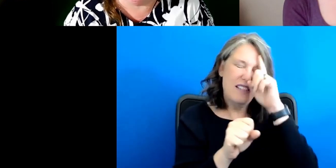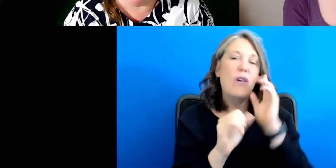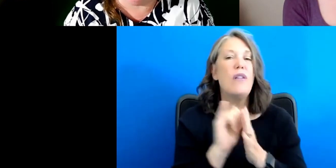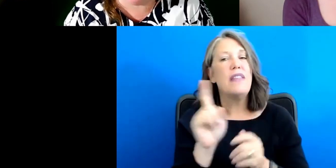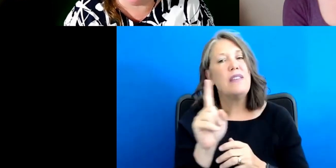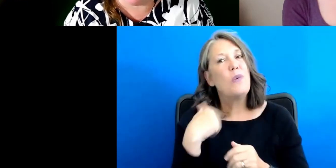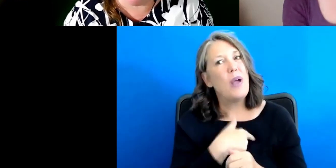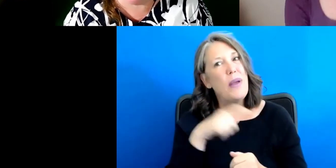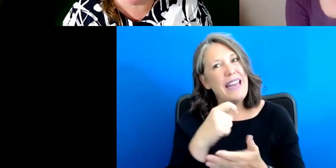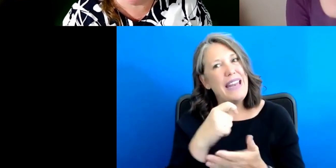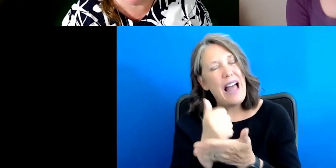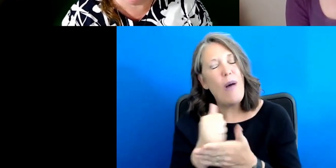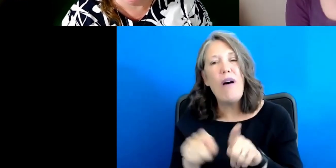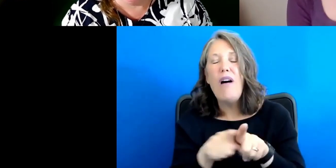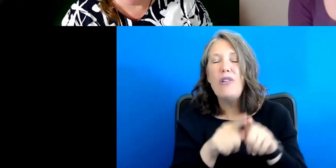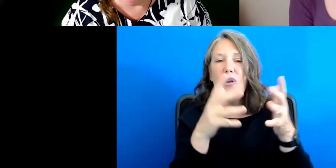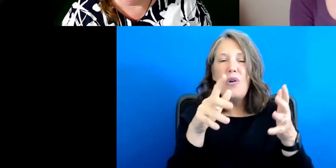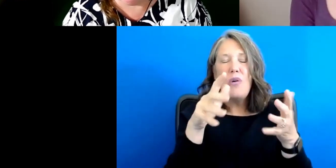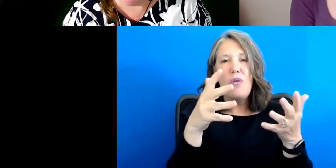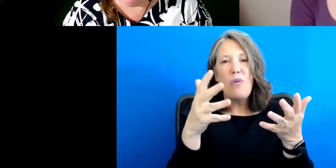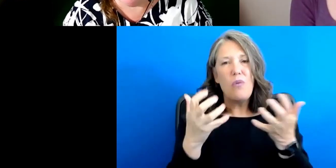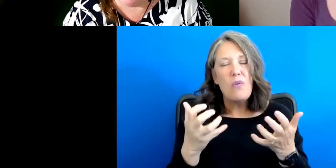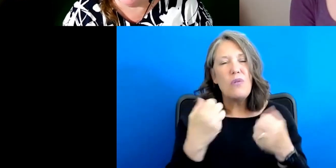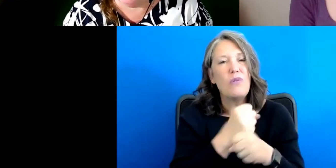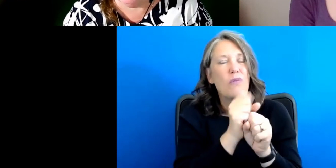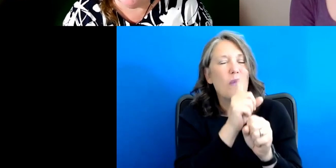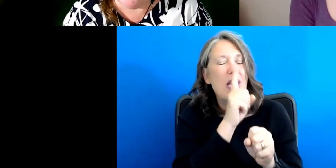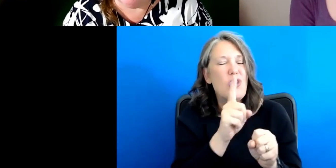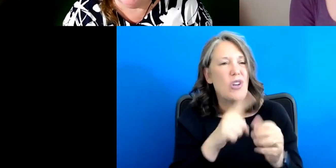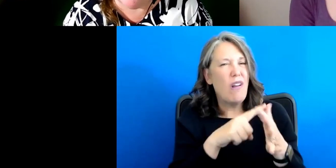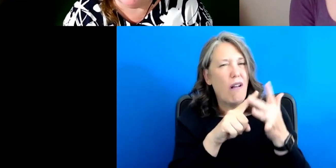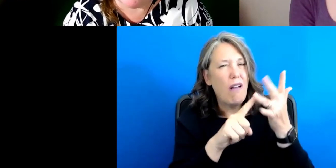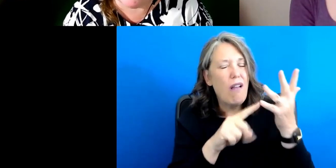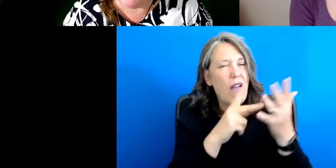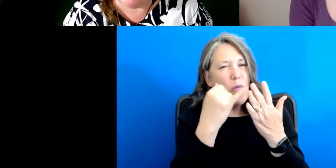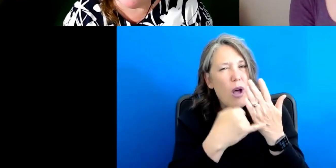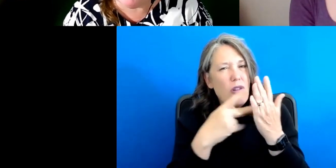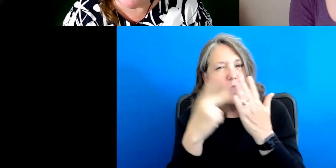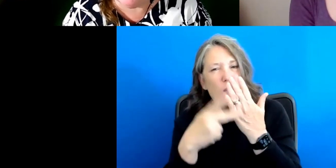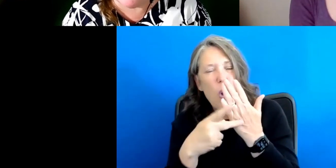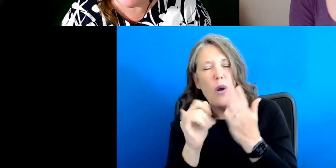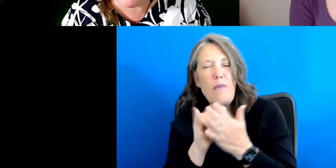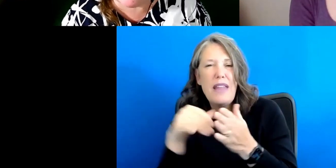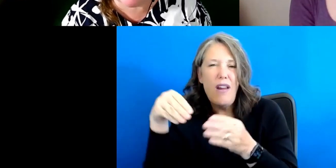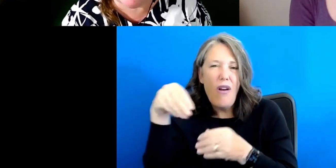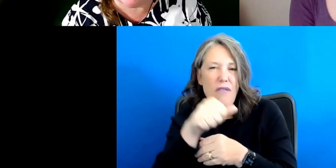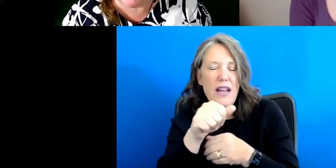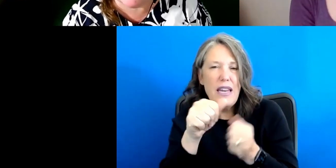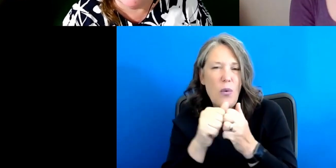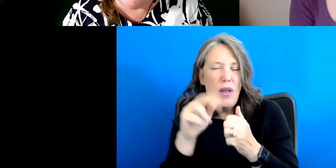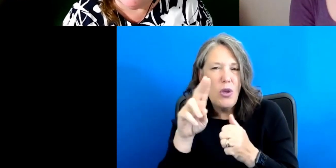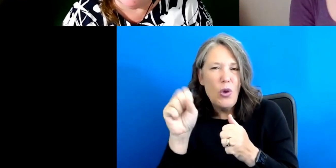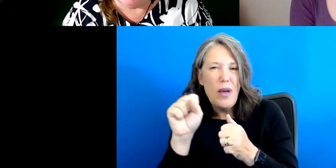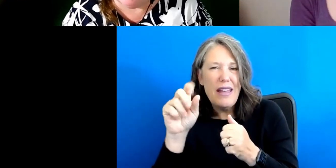We also want to make sure that all of the projects and, um, programs that are funded by US taxpayers,